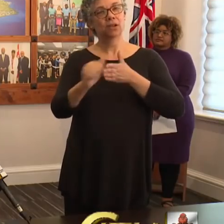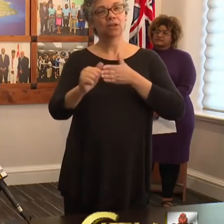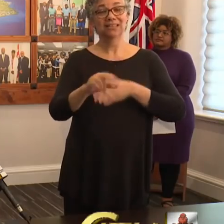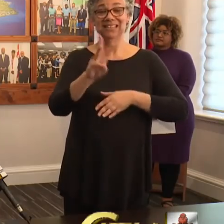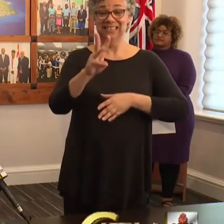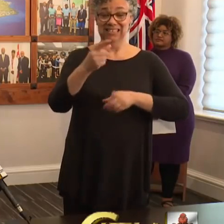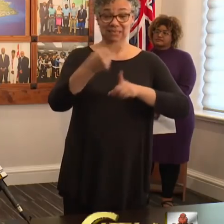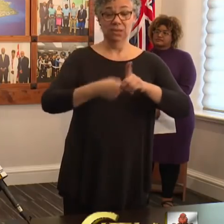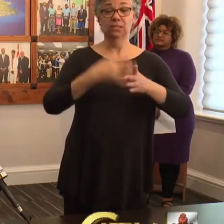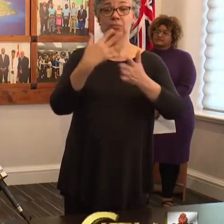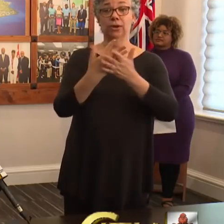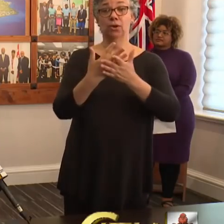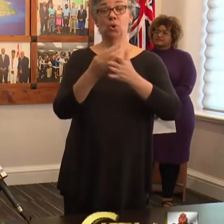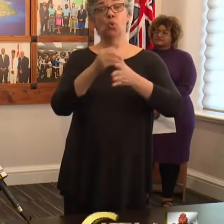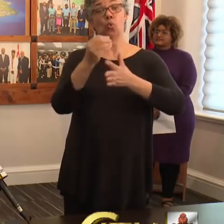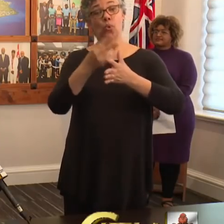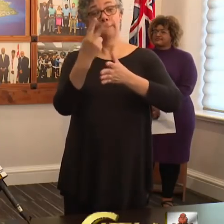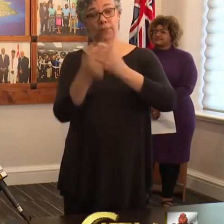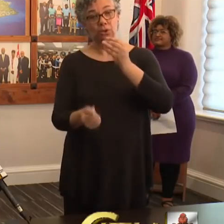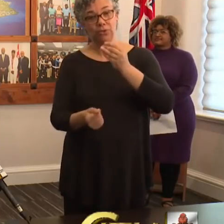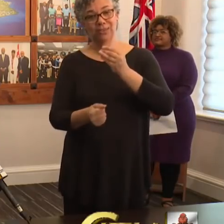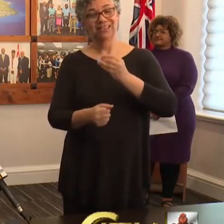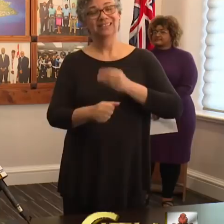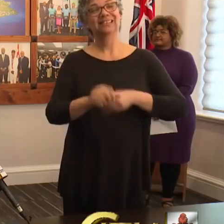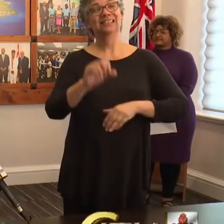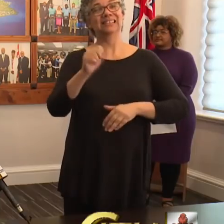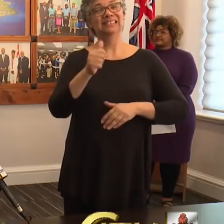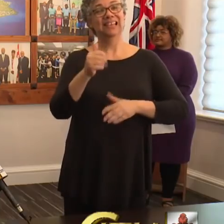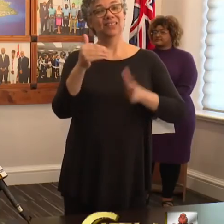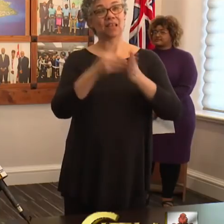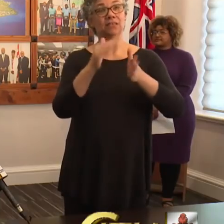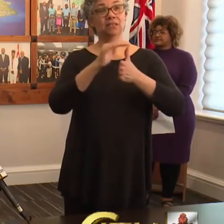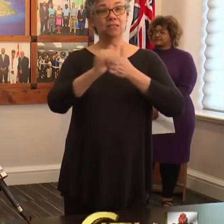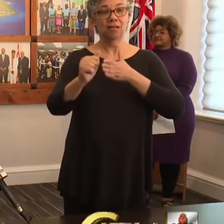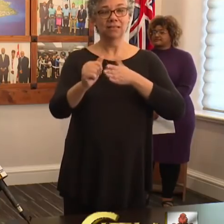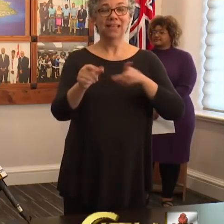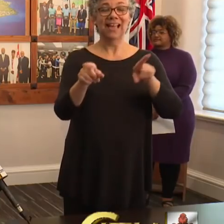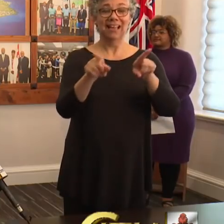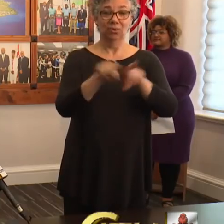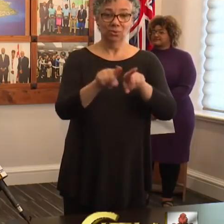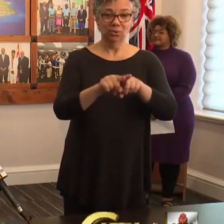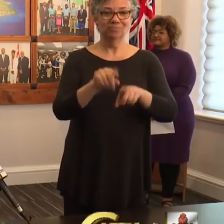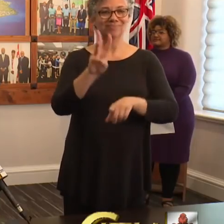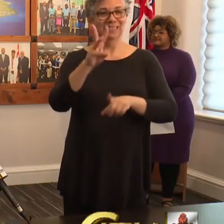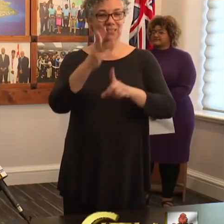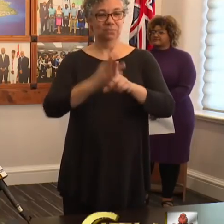both a fine of $10,000 and six months imprisonment.